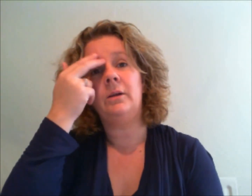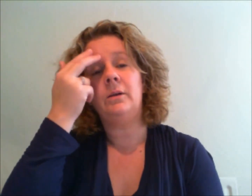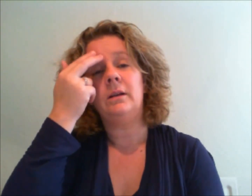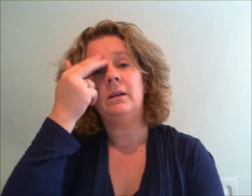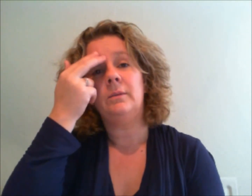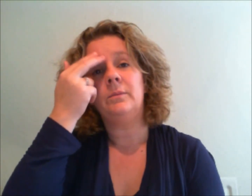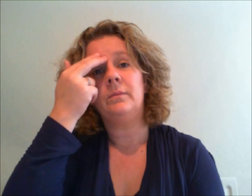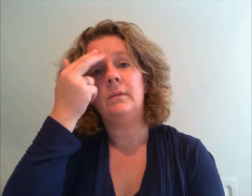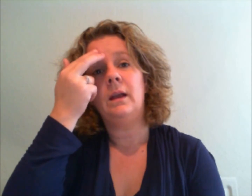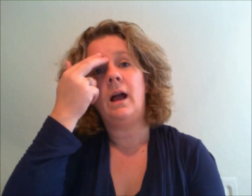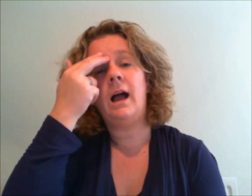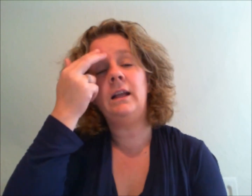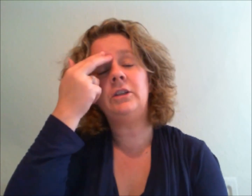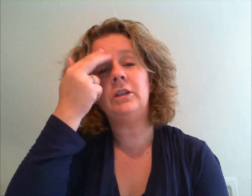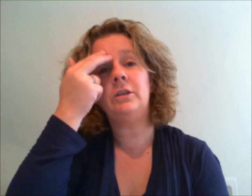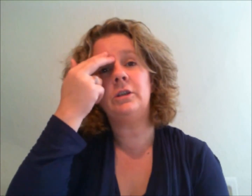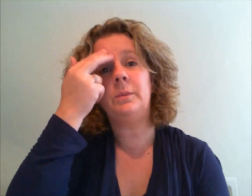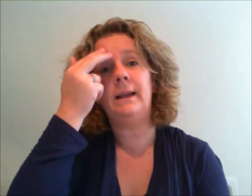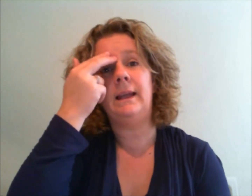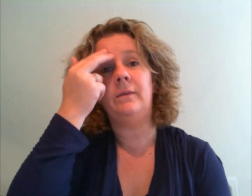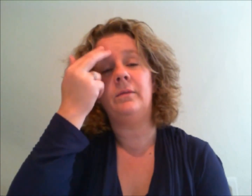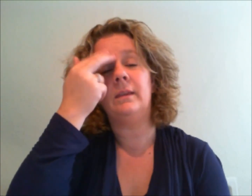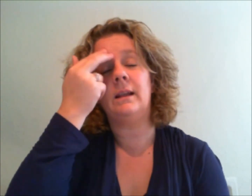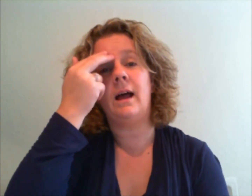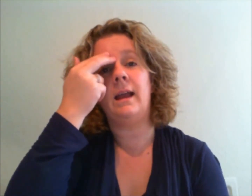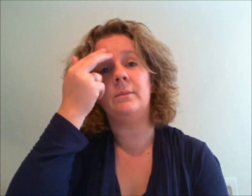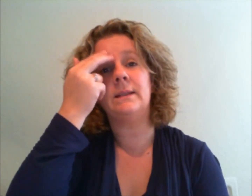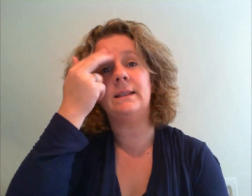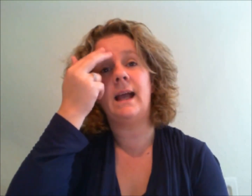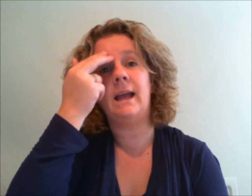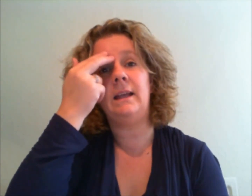so I choose to believe that I am safe